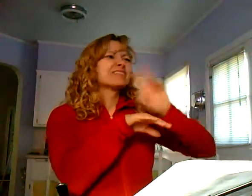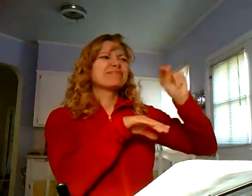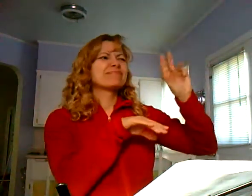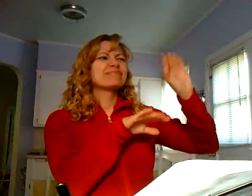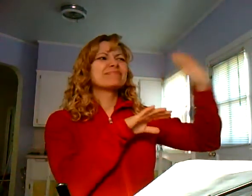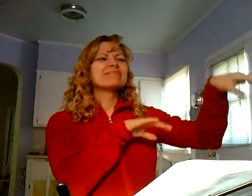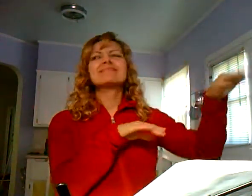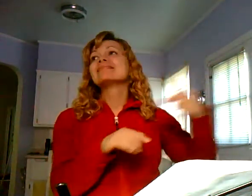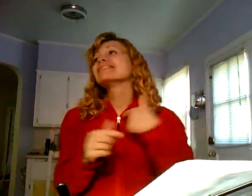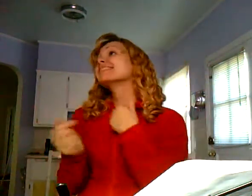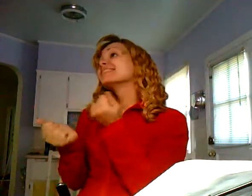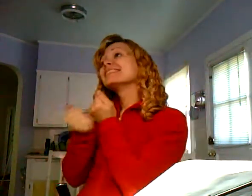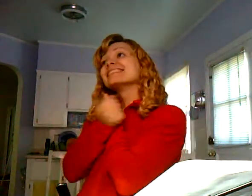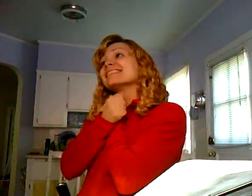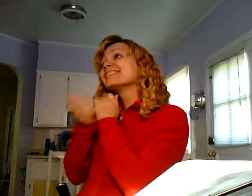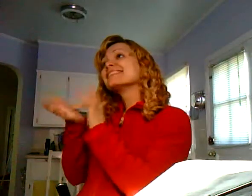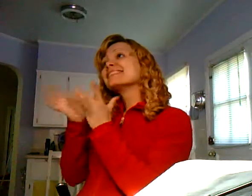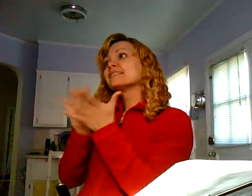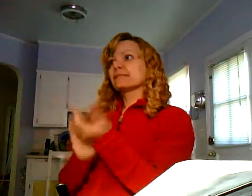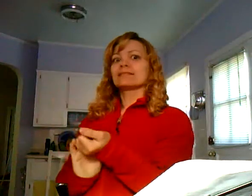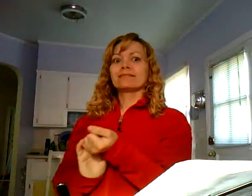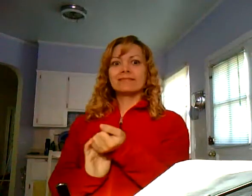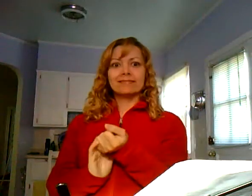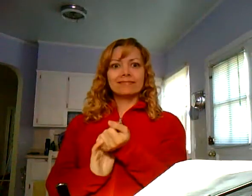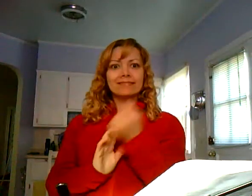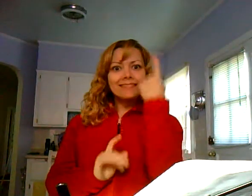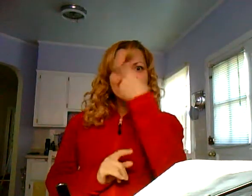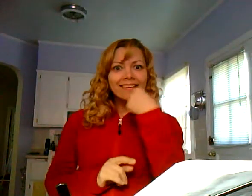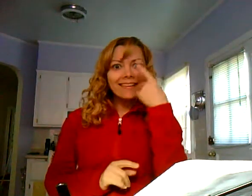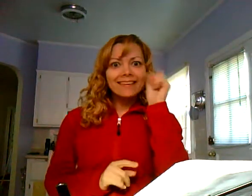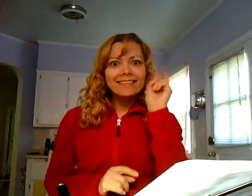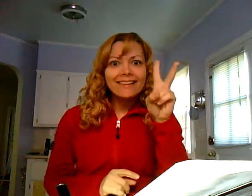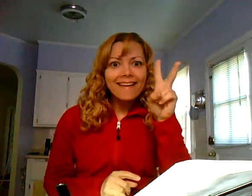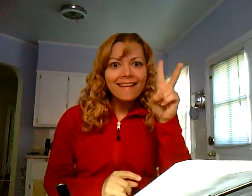but I don't want to go to church. Some people say that. Is that true?